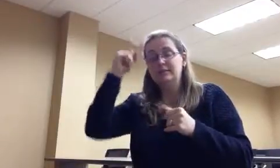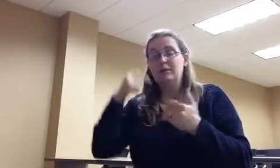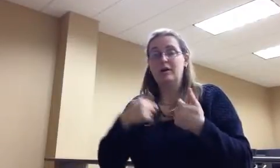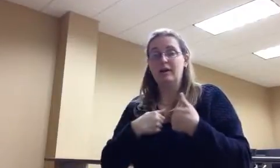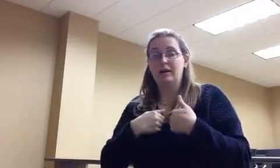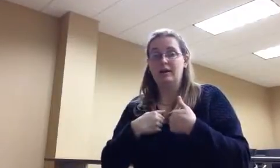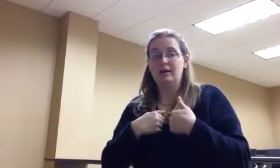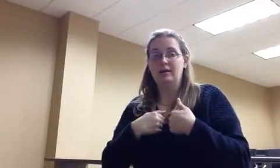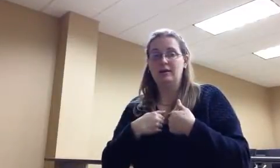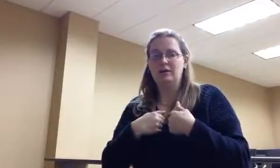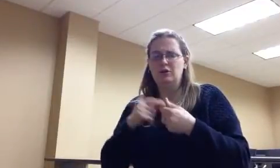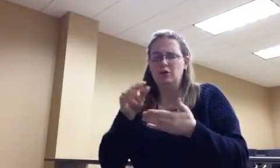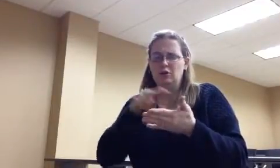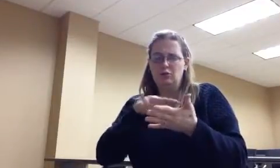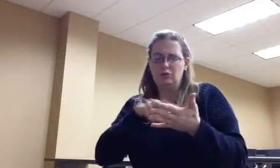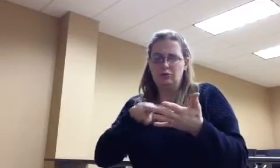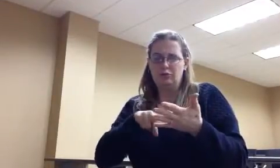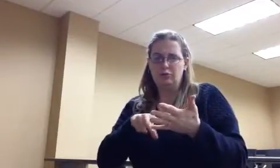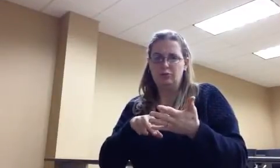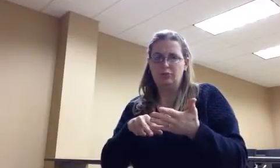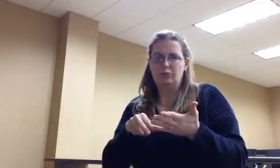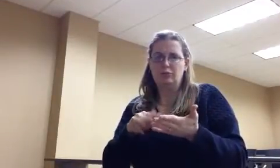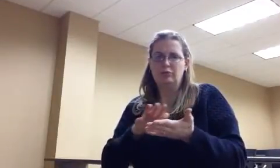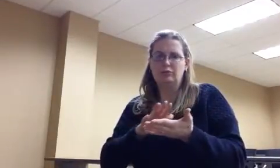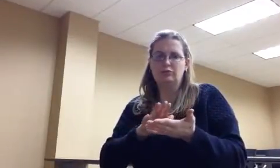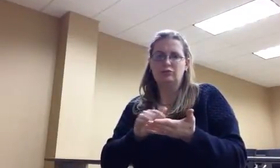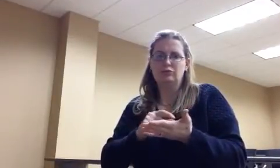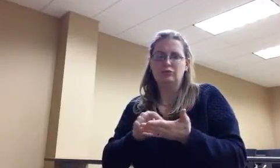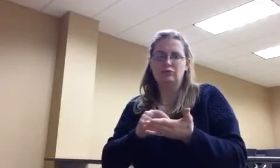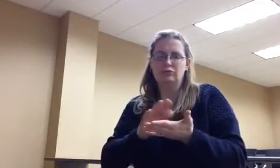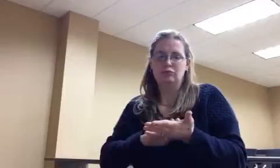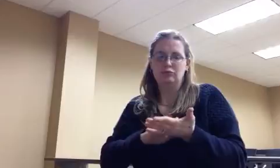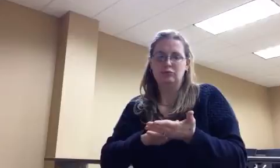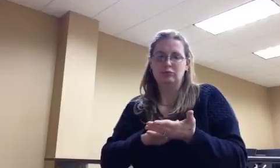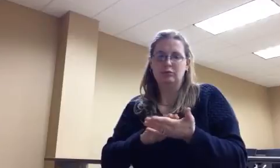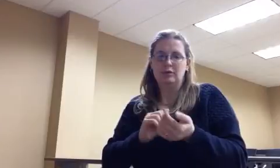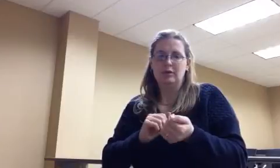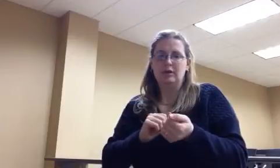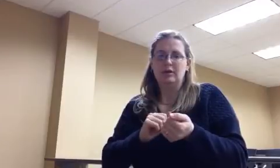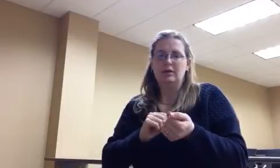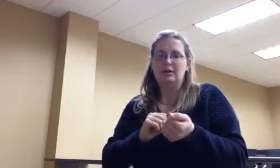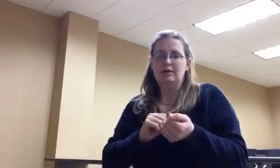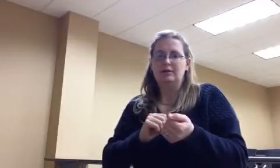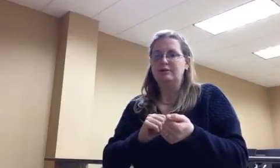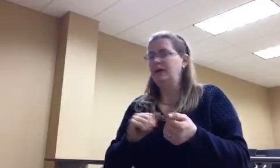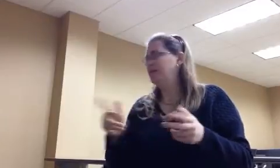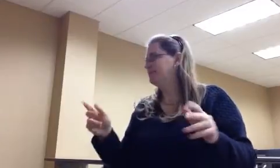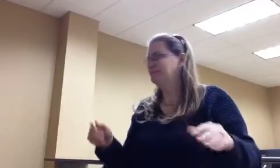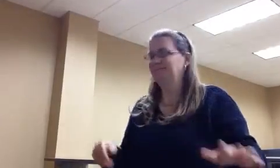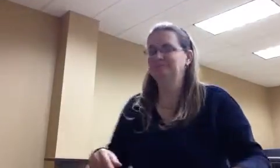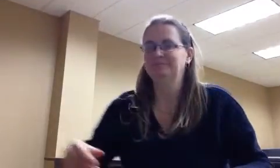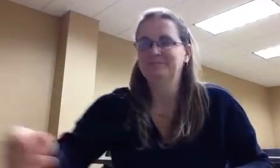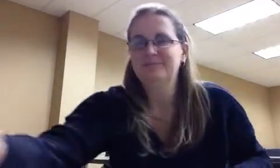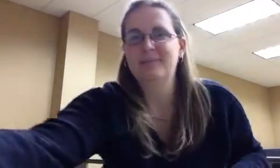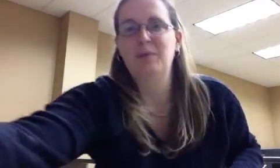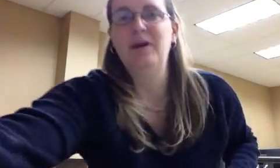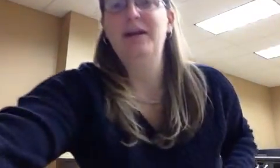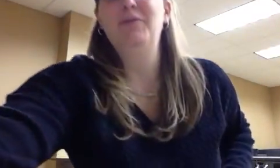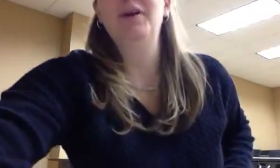Because, okay, so. Then second person is going to go. Hearing kids can hear that and still. And I'm going to say, Malika, you're starting in your group, and Robert, you're starting in